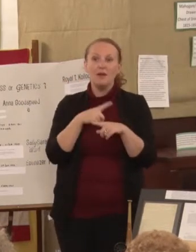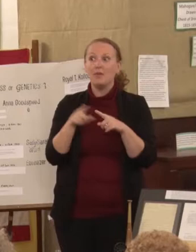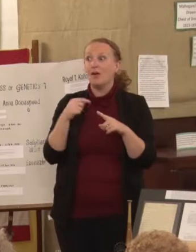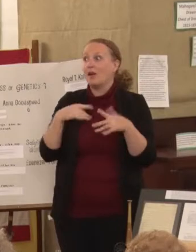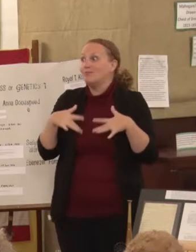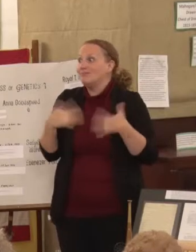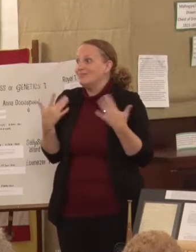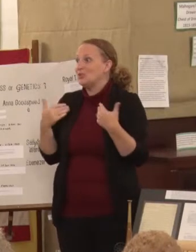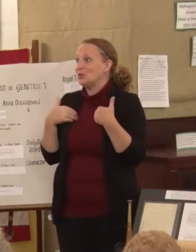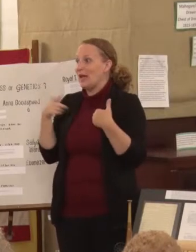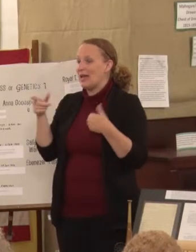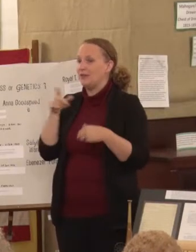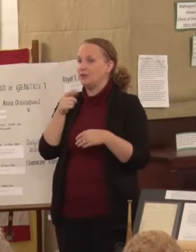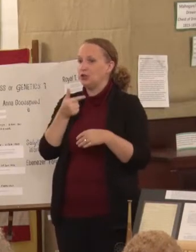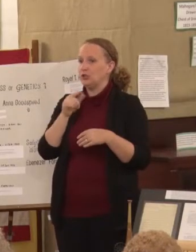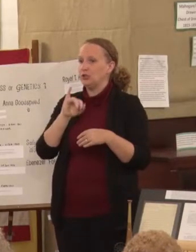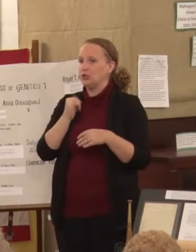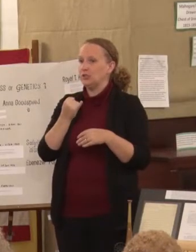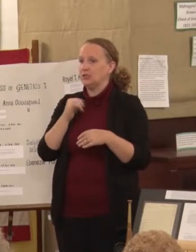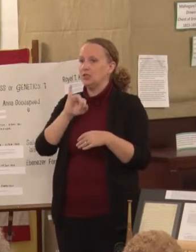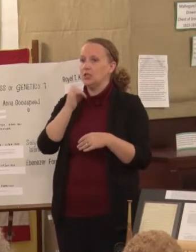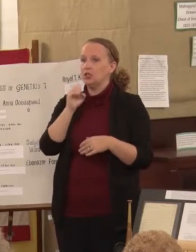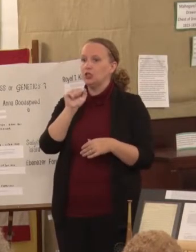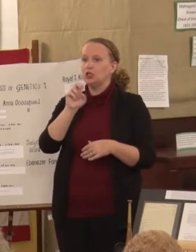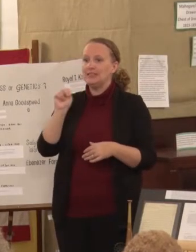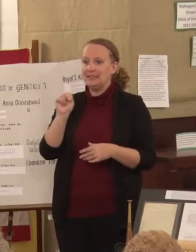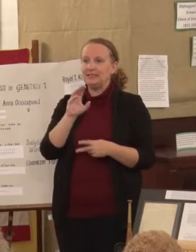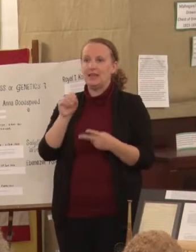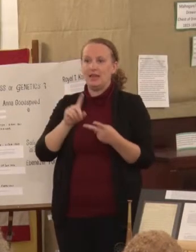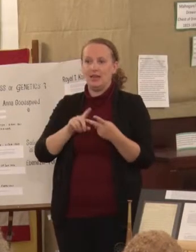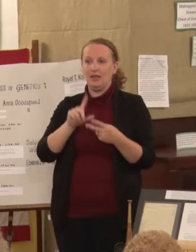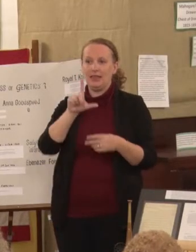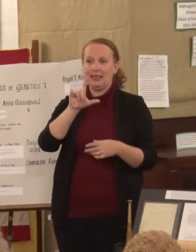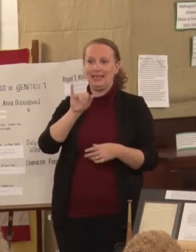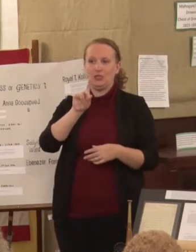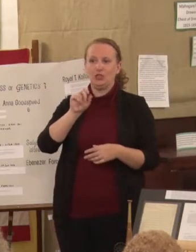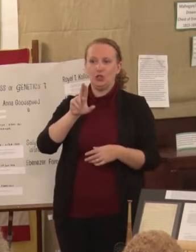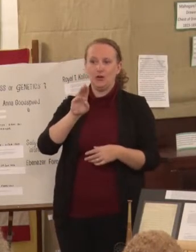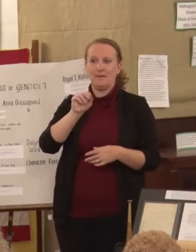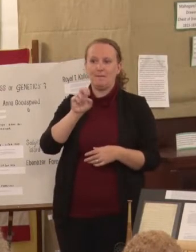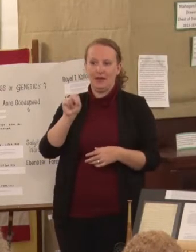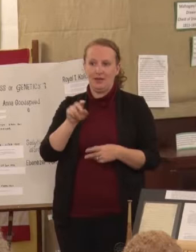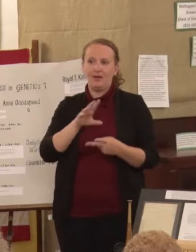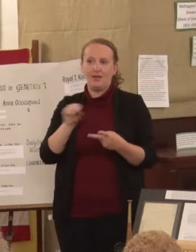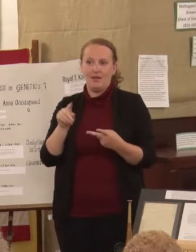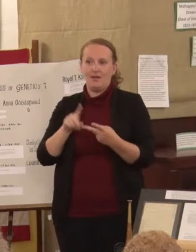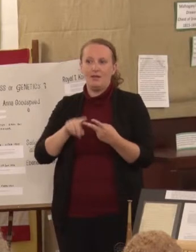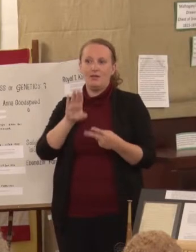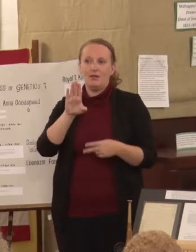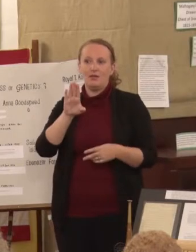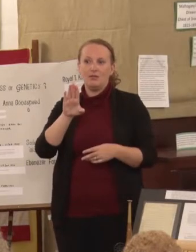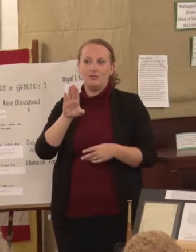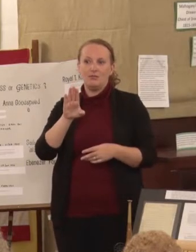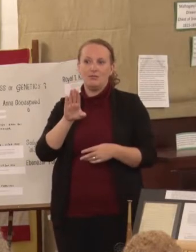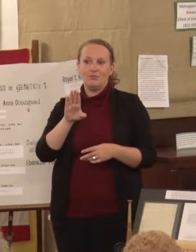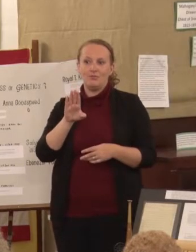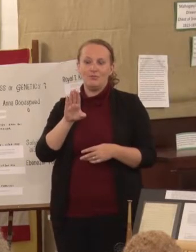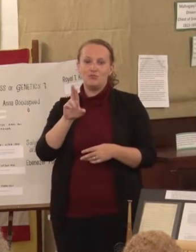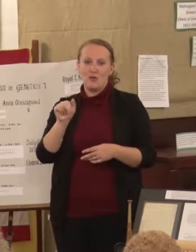and Brad Mosley here to talk to us about the school and all of the advances that were made